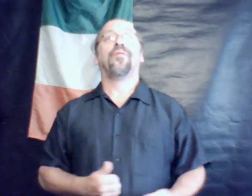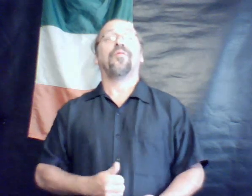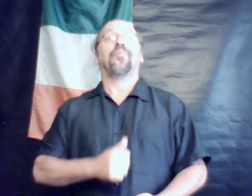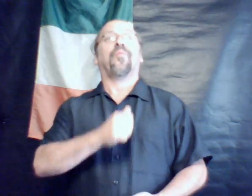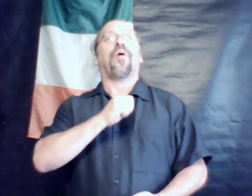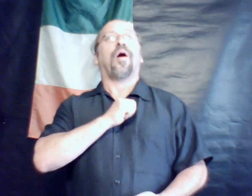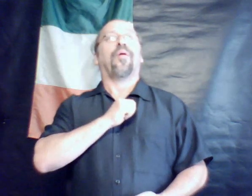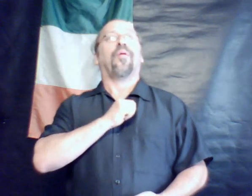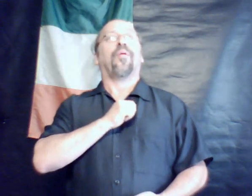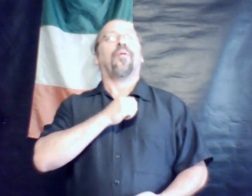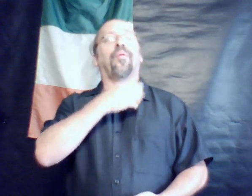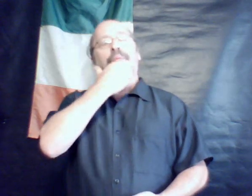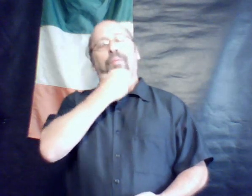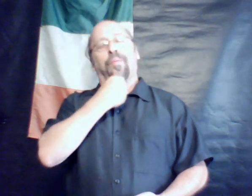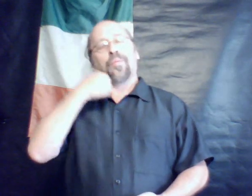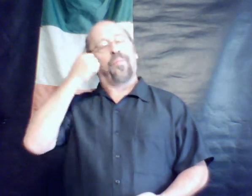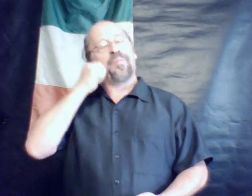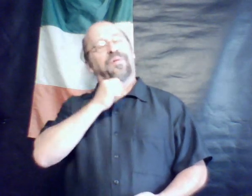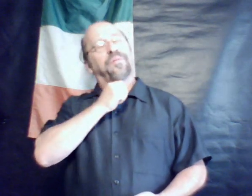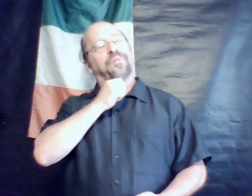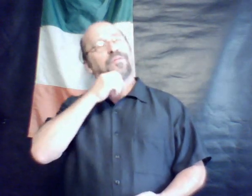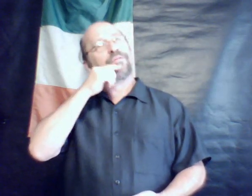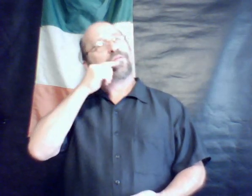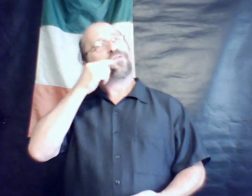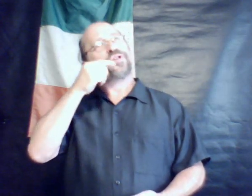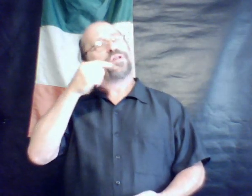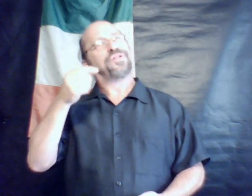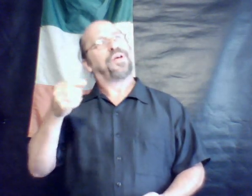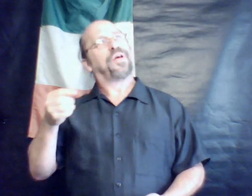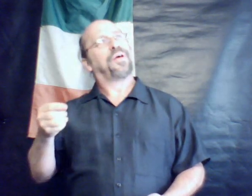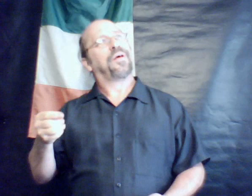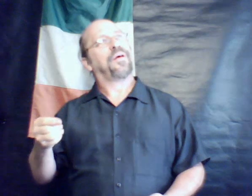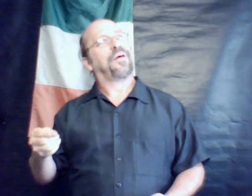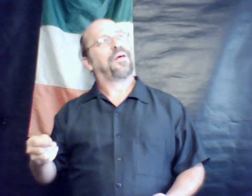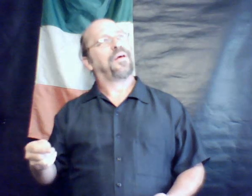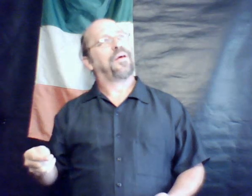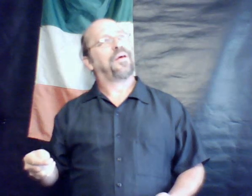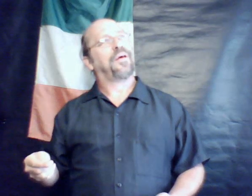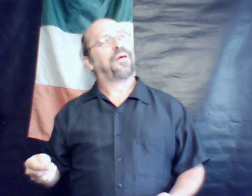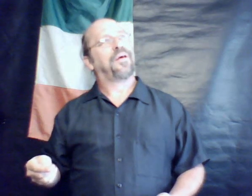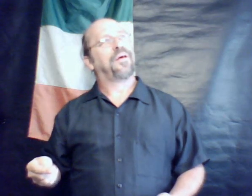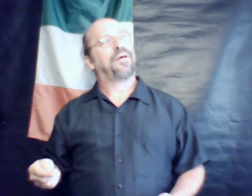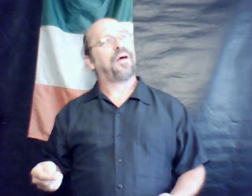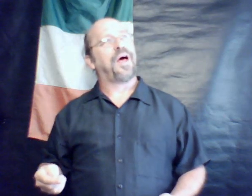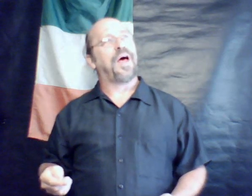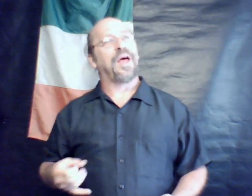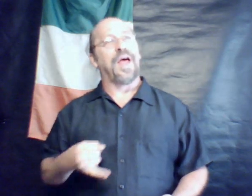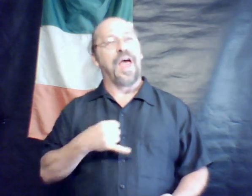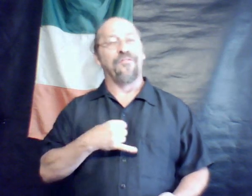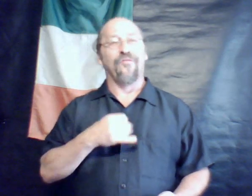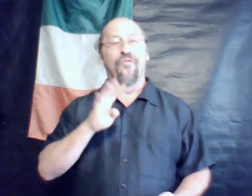this proud woman did say, I have